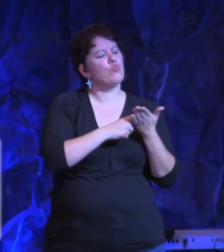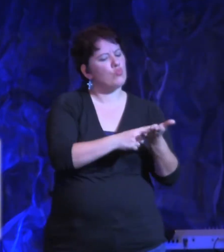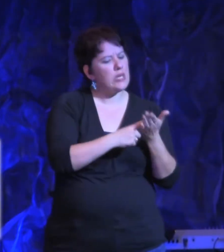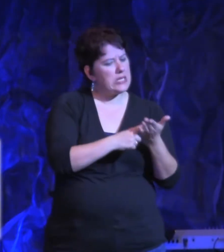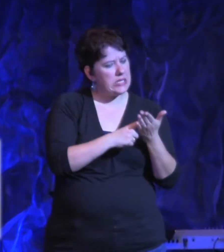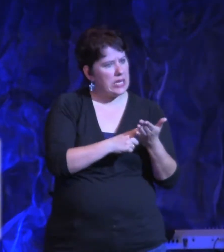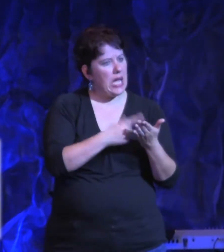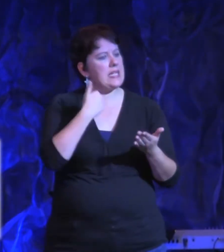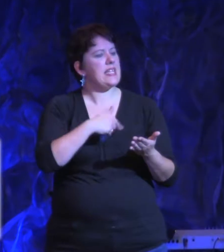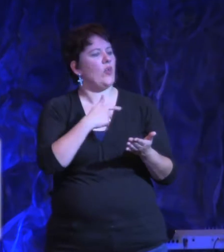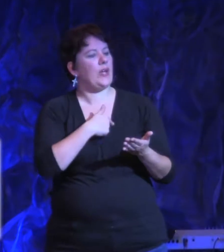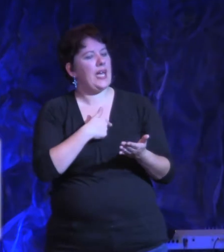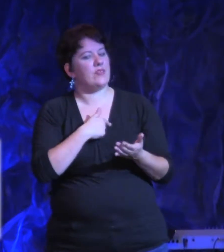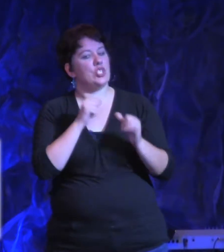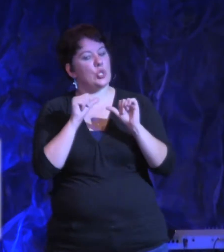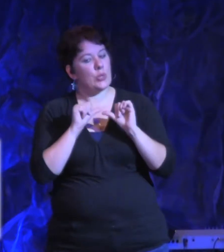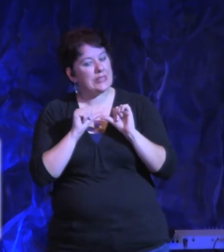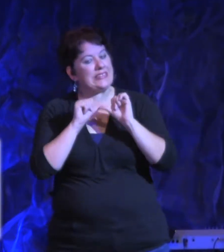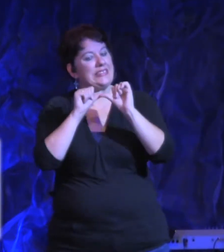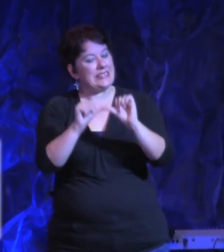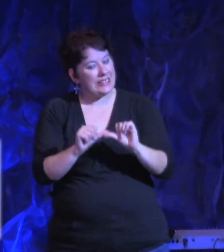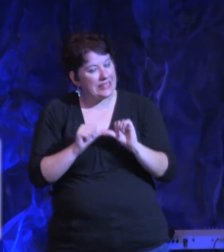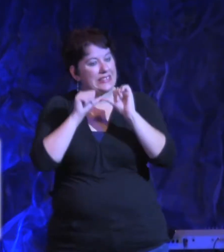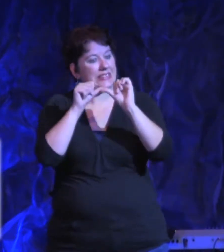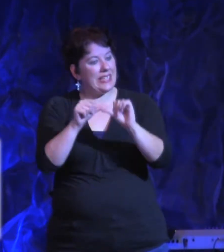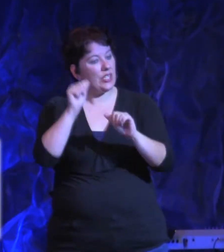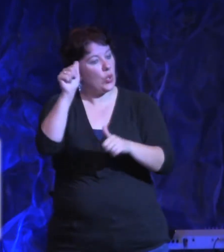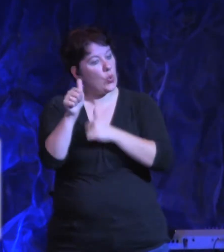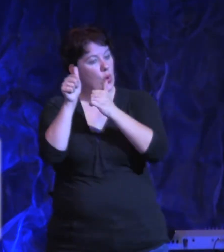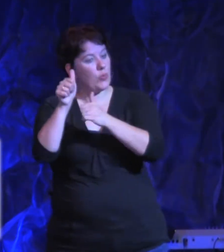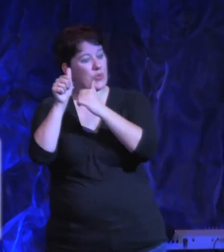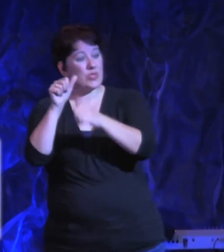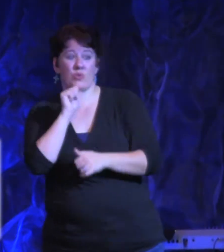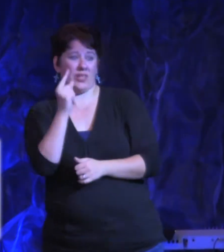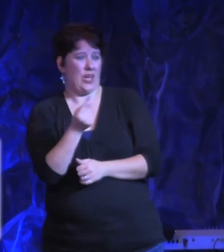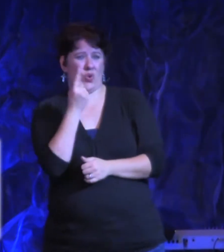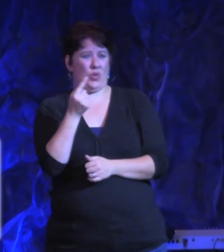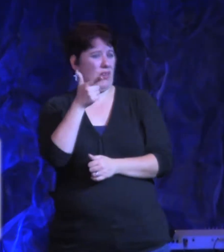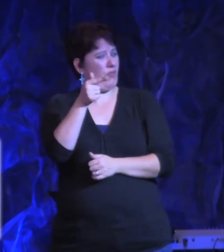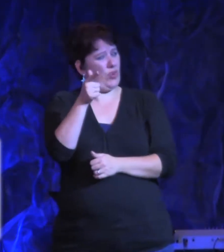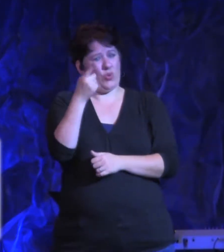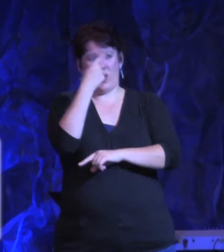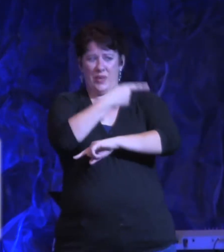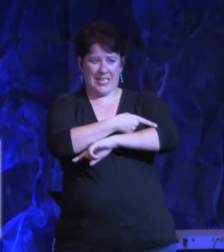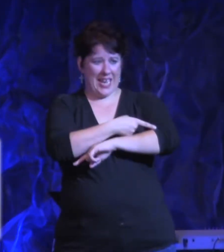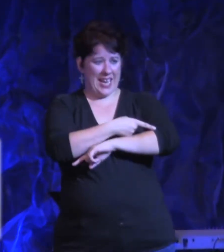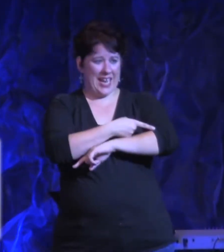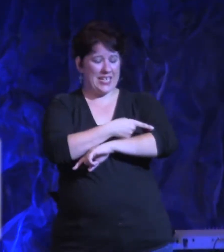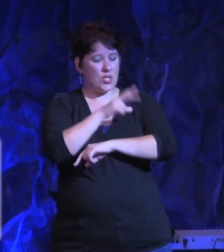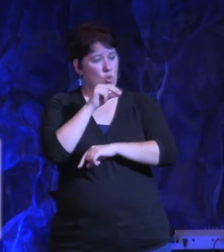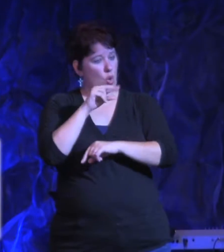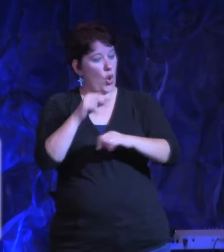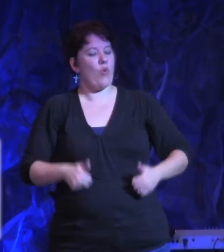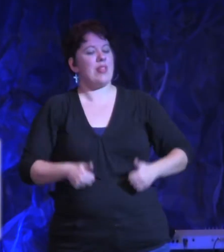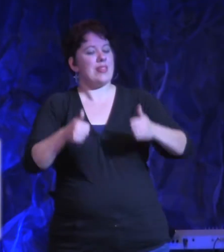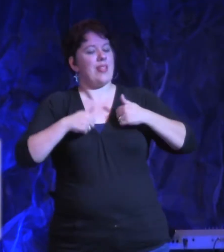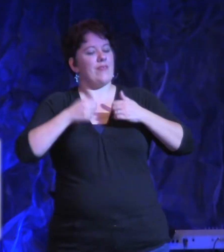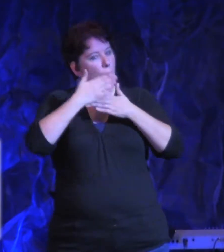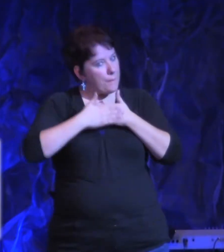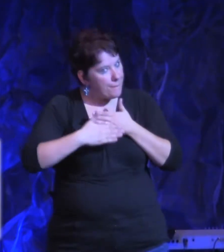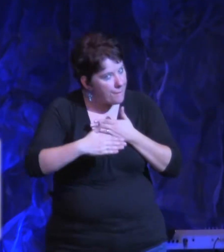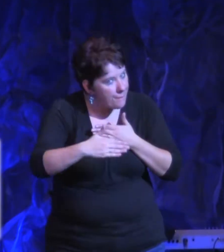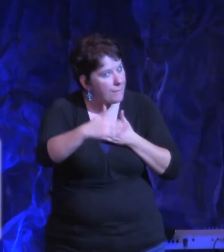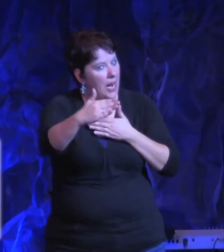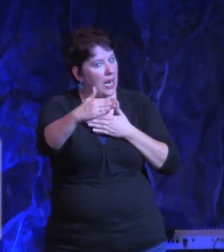we've got to maintain our pursuit. It can't just be for 21 days. We've got to keep going after it. Amen? Because a lot of times we just, you know, we